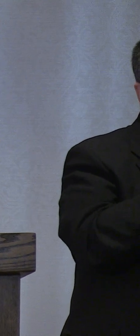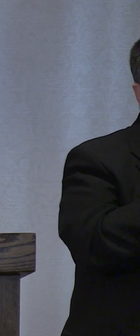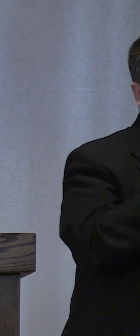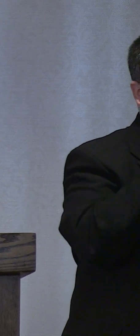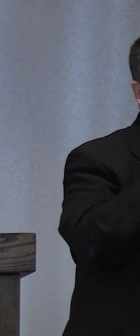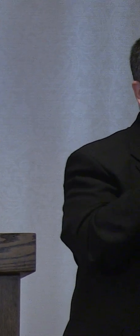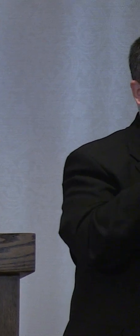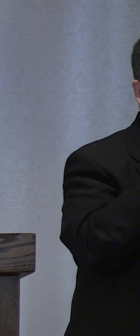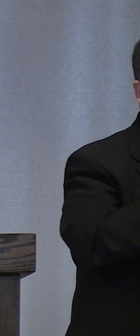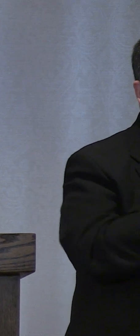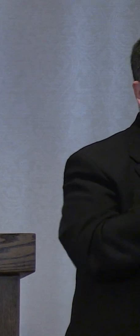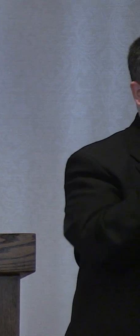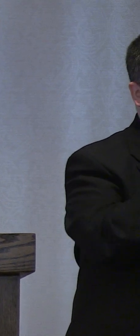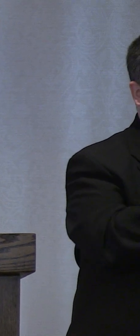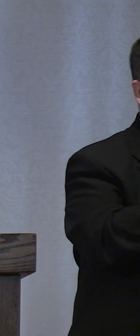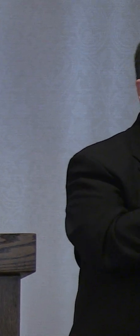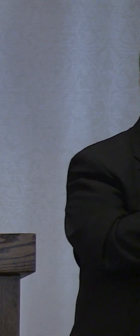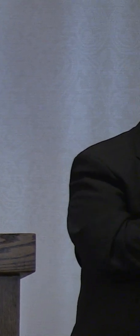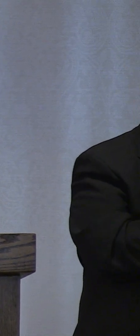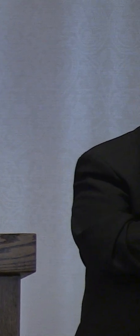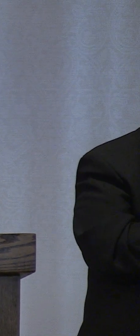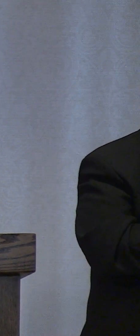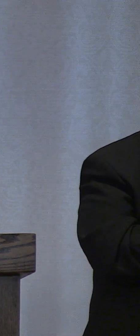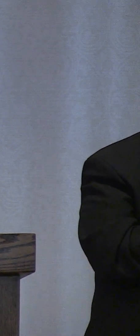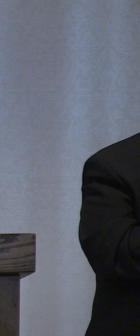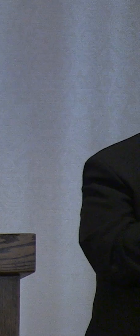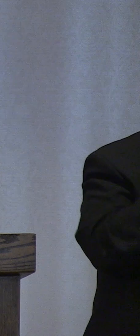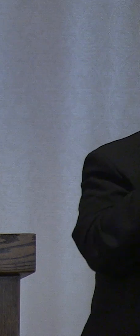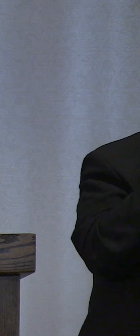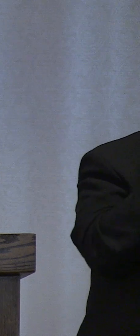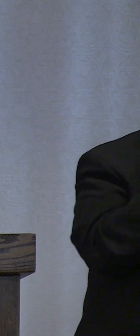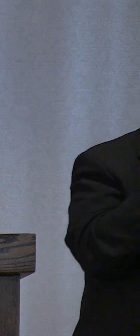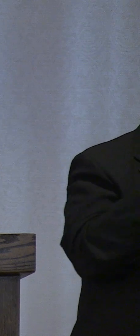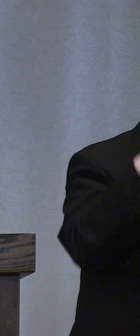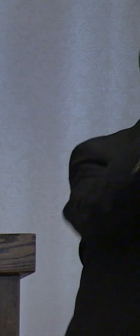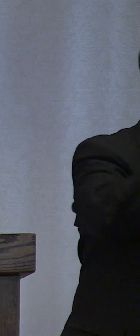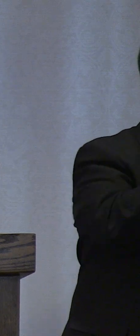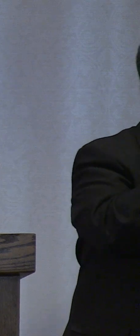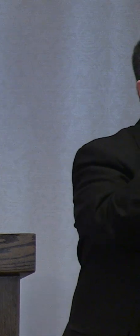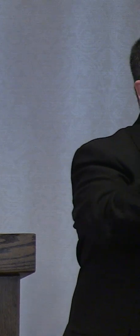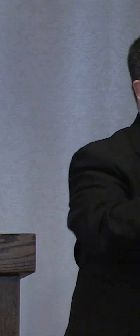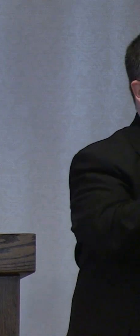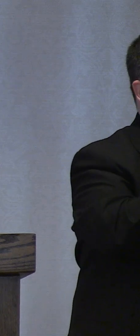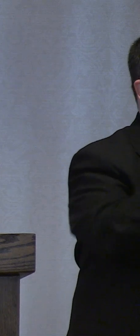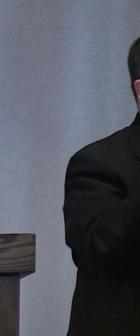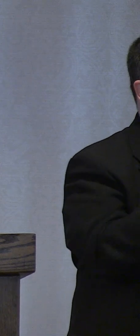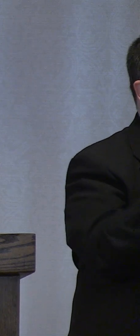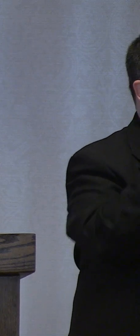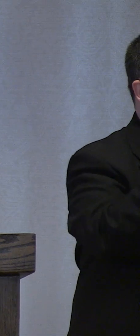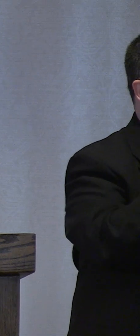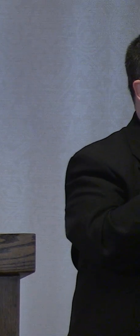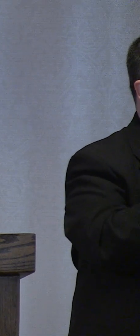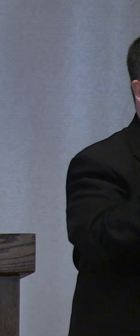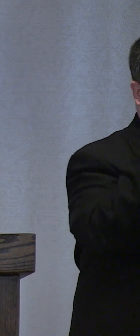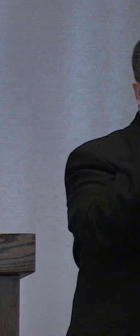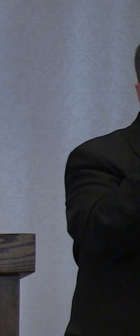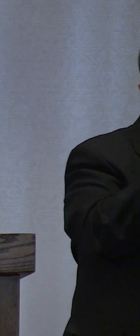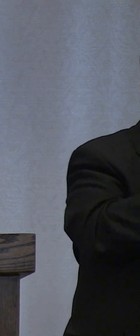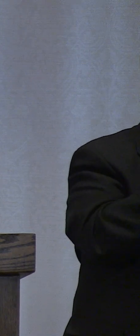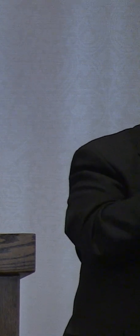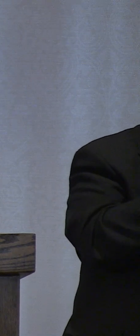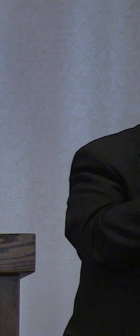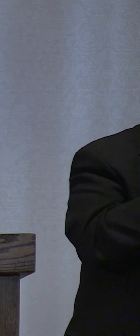to the conversation that we're going to have here this evening so let's go ahead and dive right in I want to welcome all of you again welcome the folks who are watching